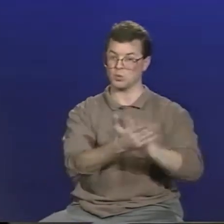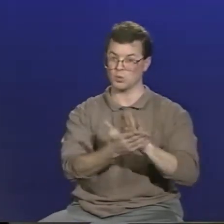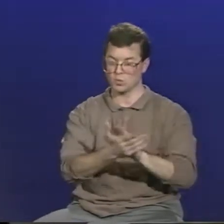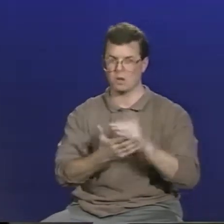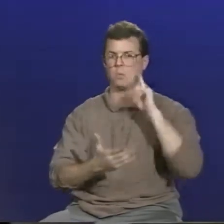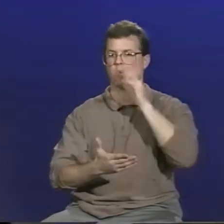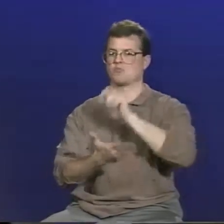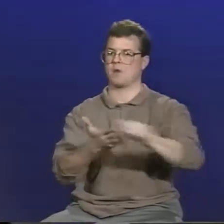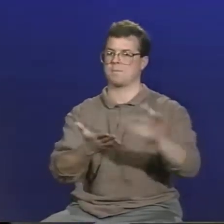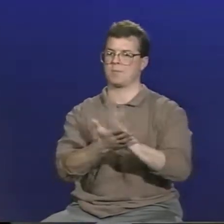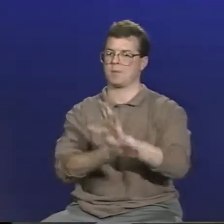literacy skills.